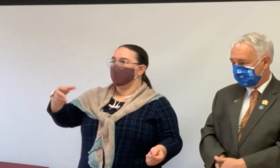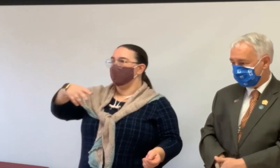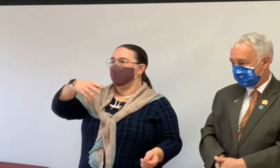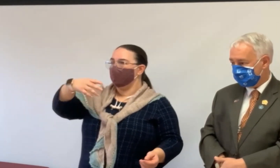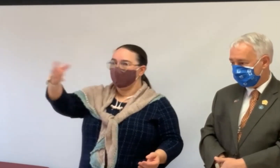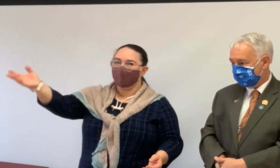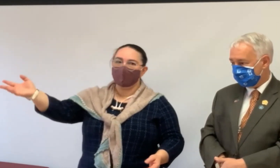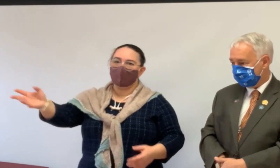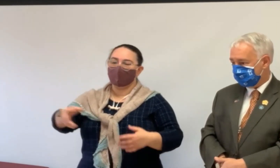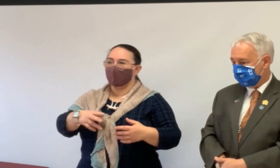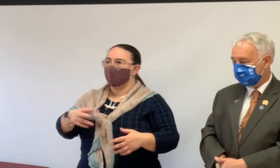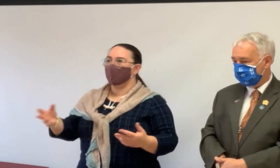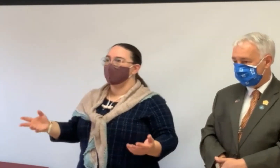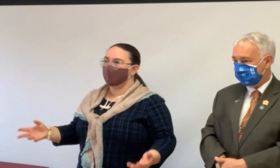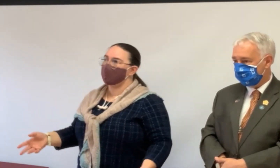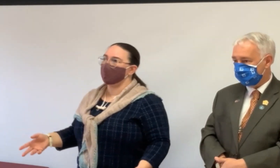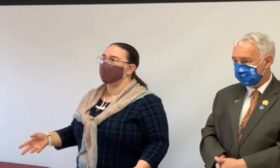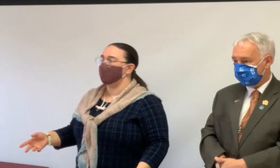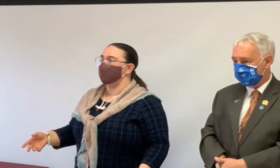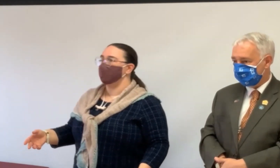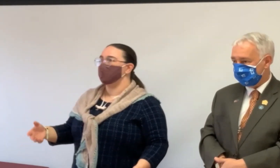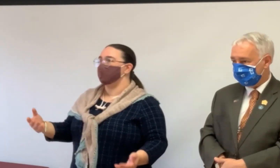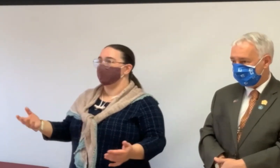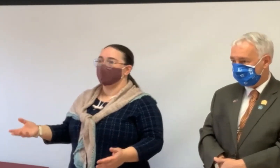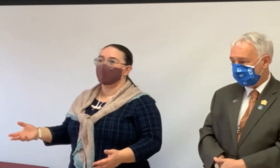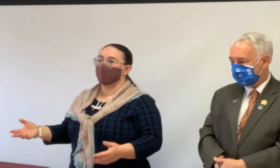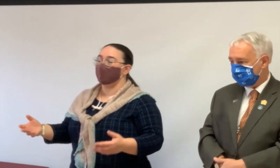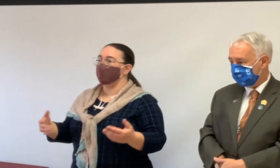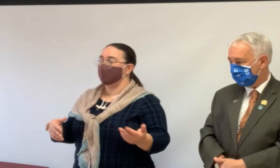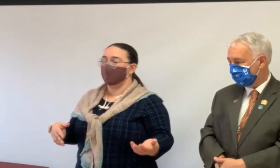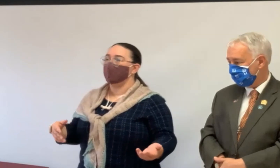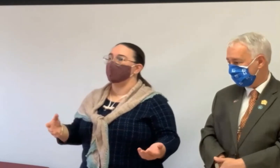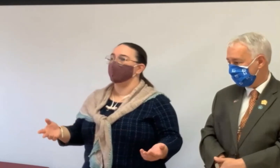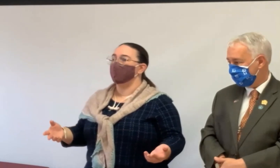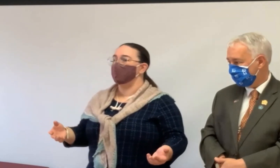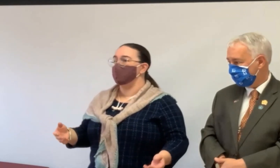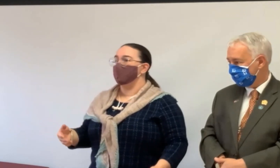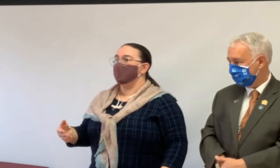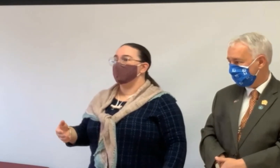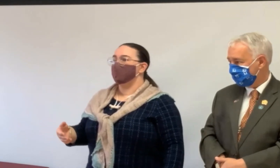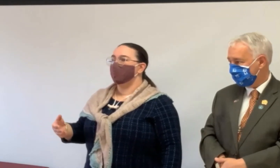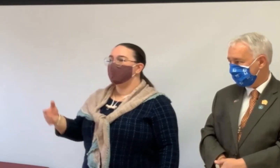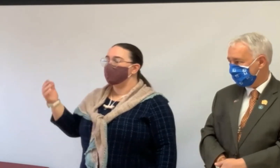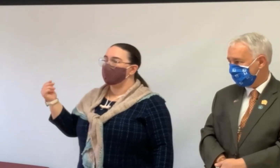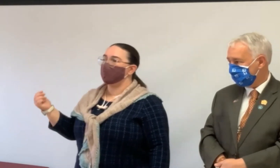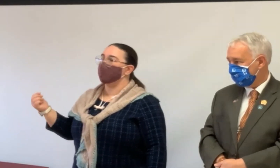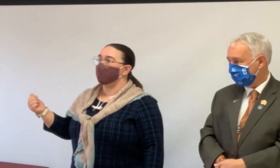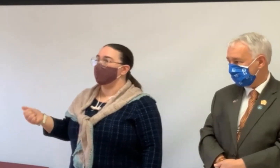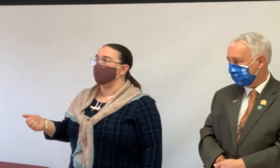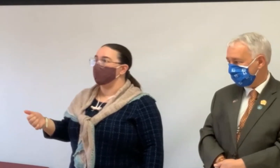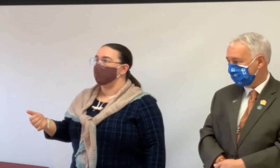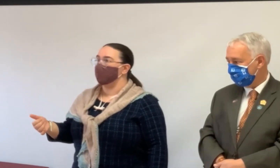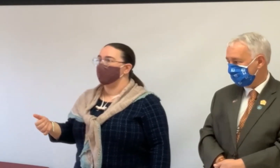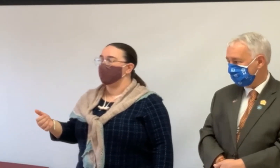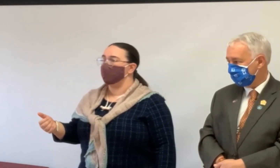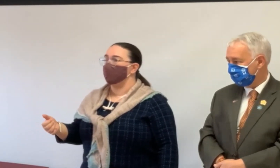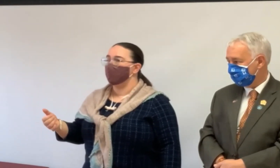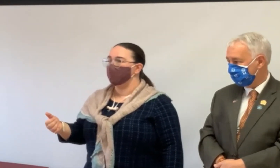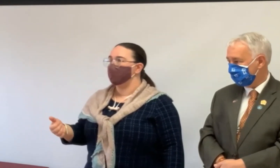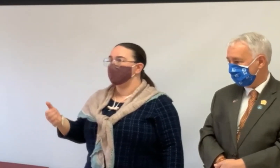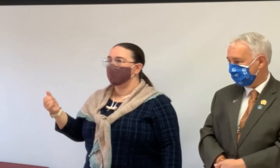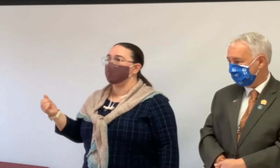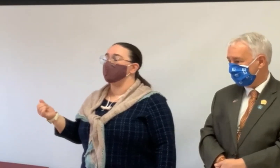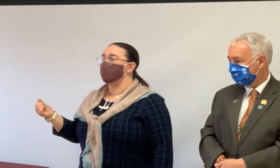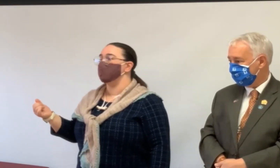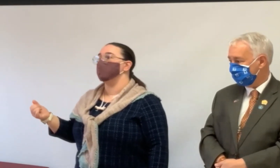because we want all of you to be able to call us anytime you have a question for yourselves or family or friends to say, Hey, does this sound right? Or, you know,